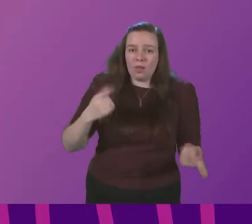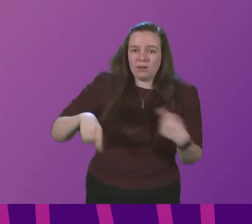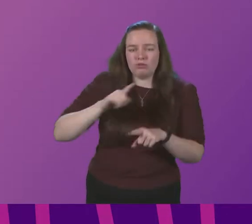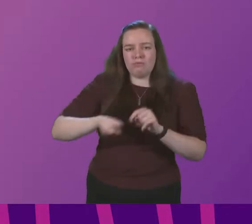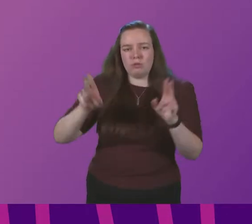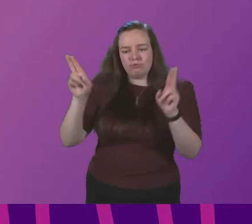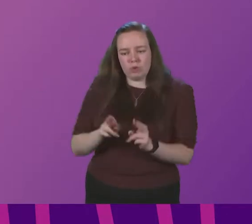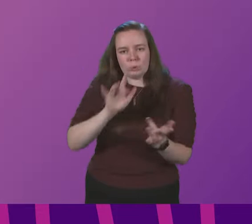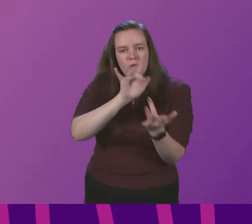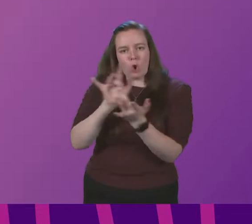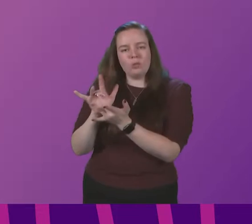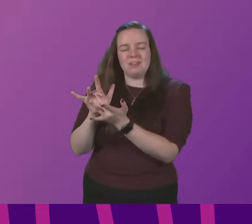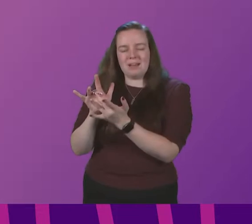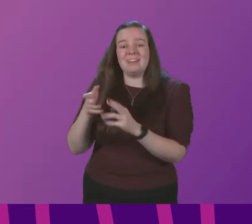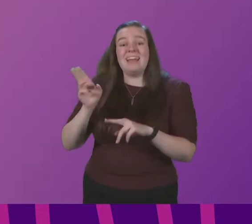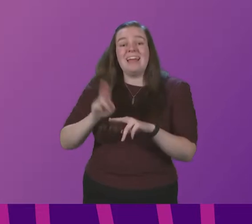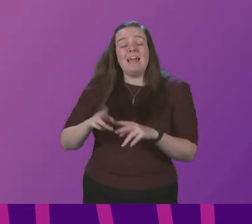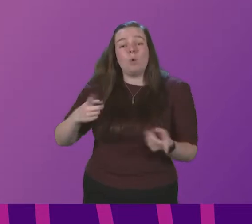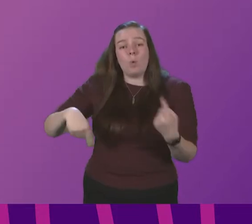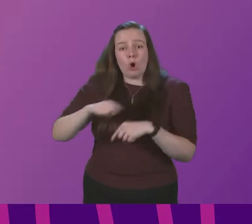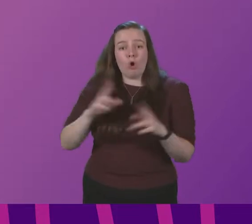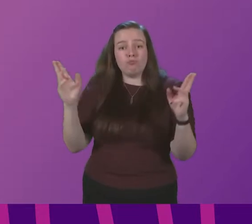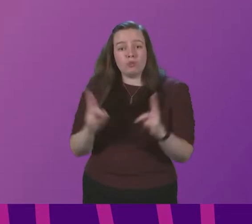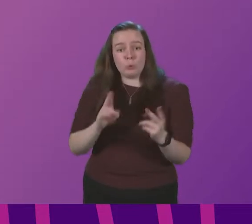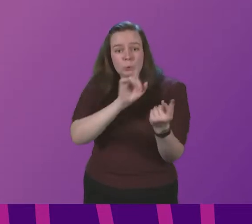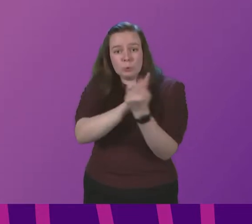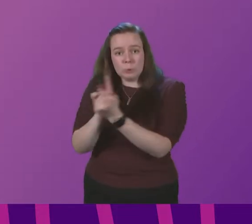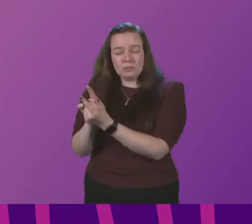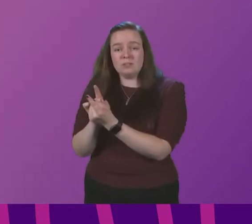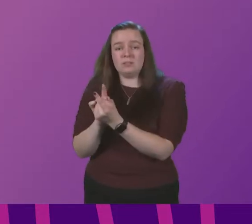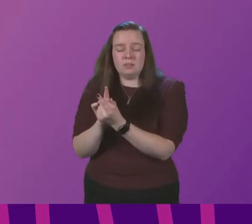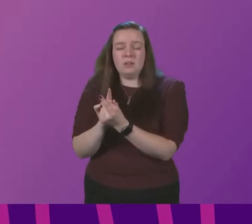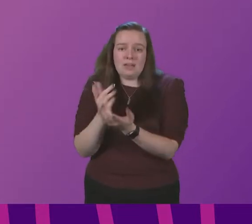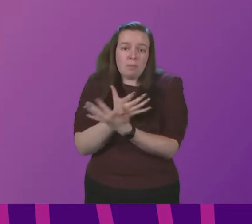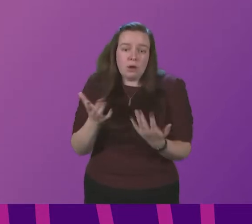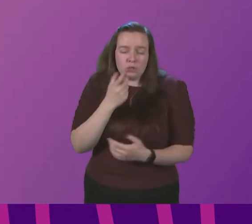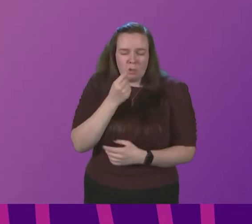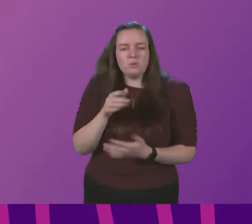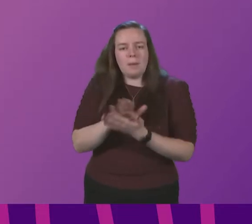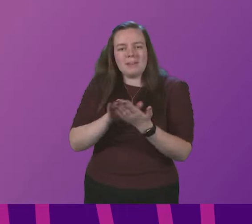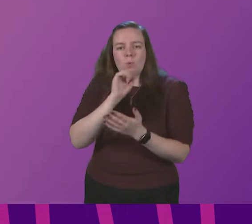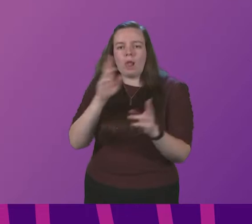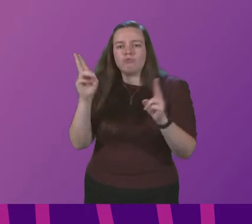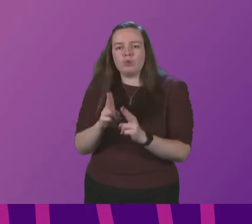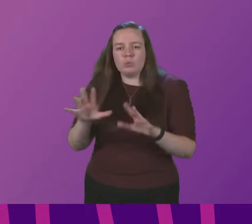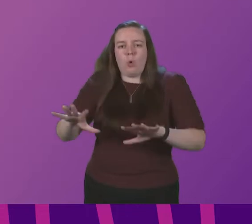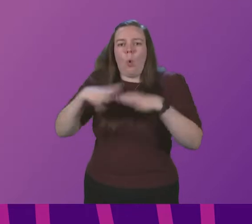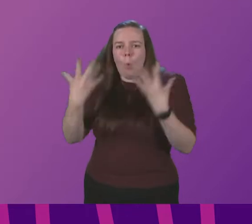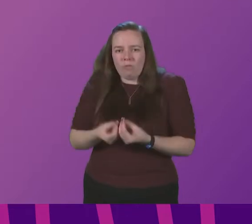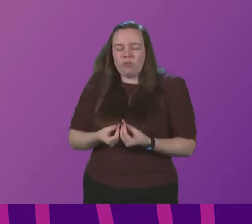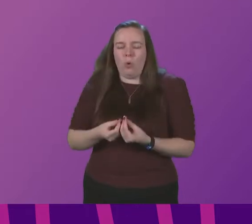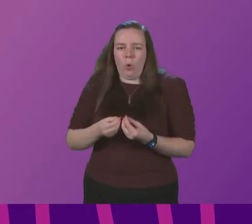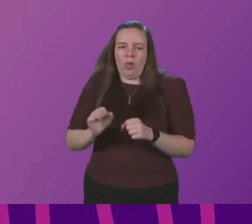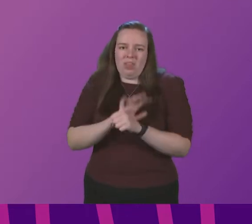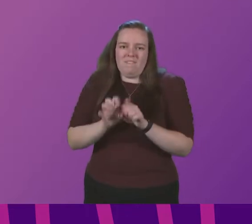reduce our contacts as much as possible if we all reduce our contacts a bit and as much as we can we will reduce the overall ability for this